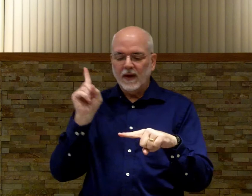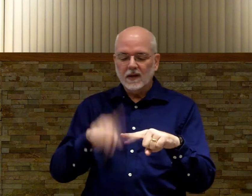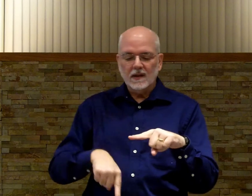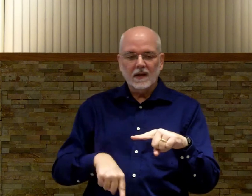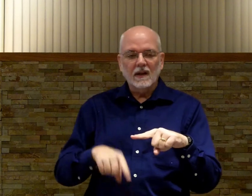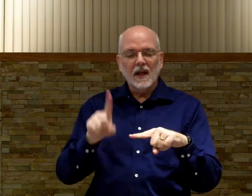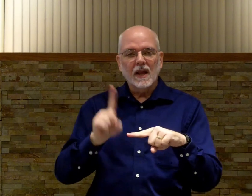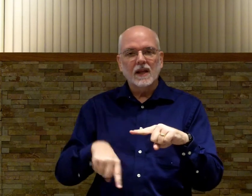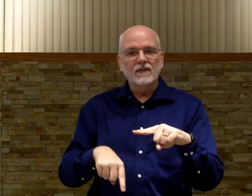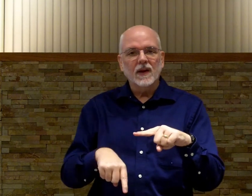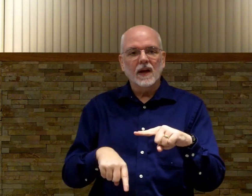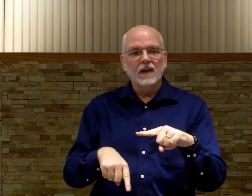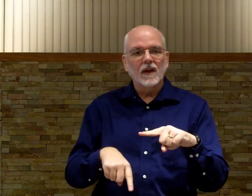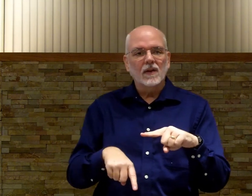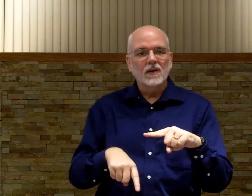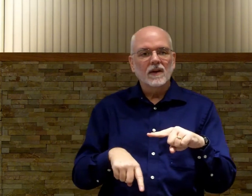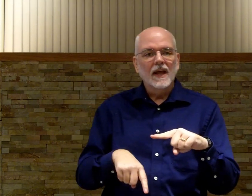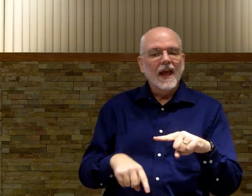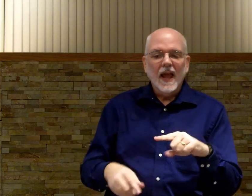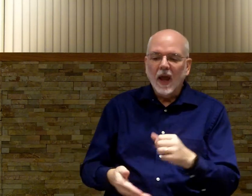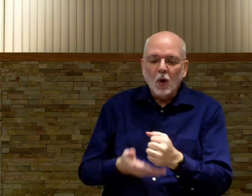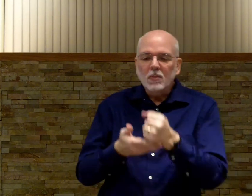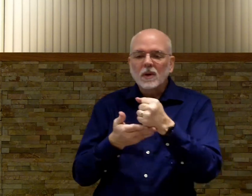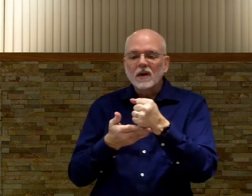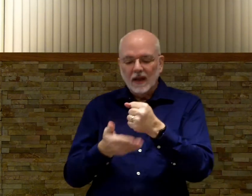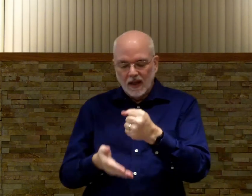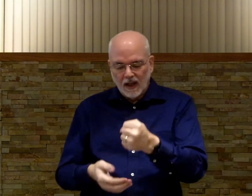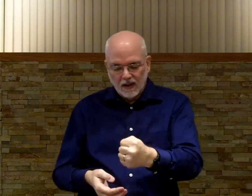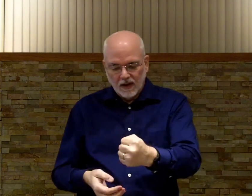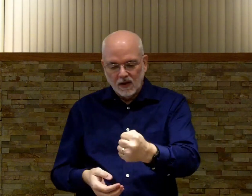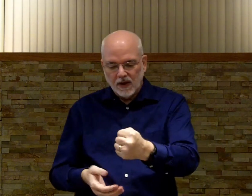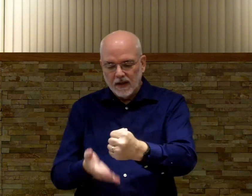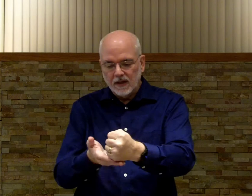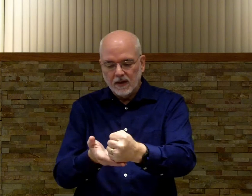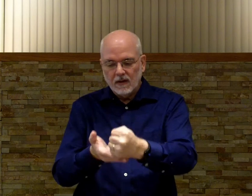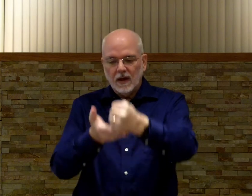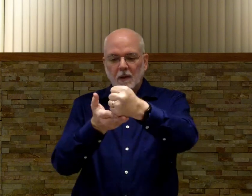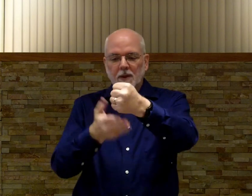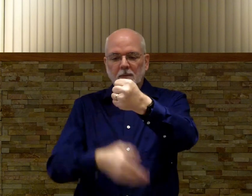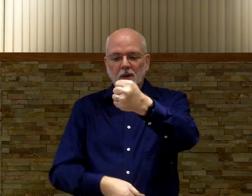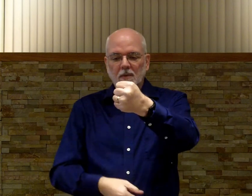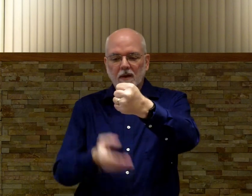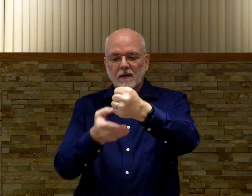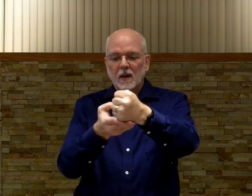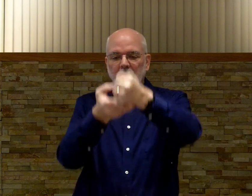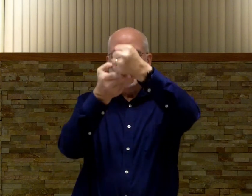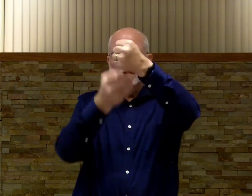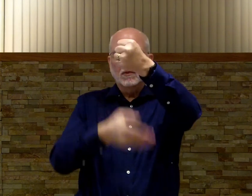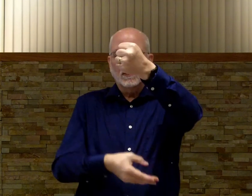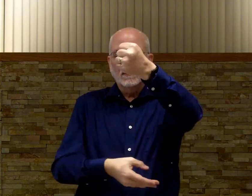finger. Hitting the fingernail of the other. Help. You get your hand out here. Help it up a little bit. Help it up a little bit more.